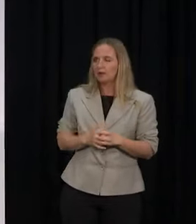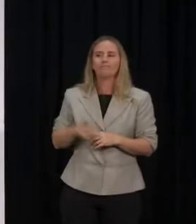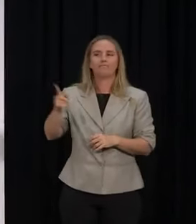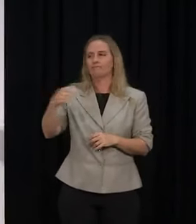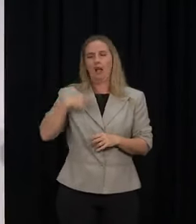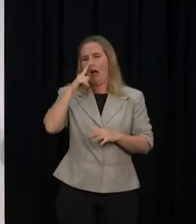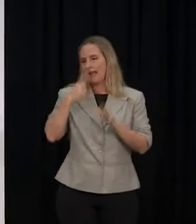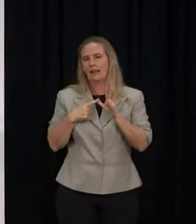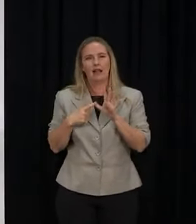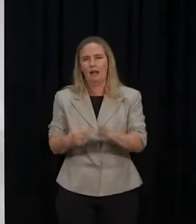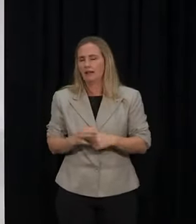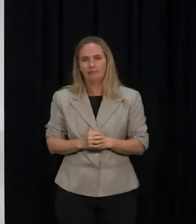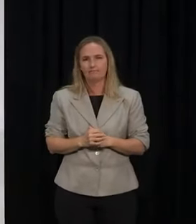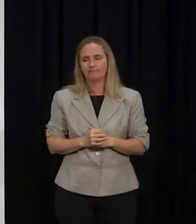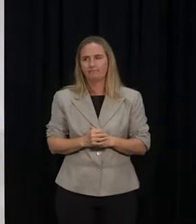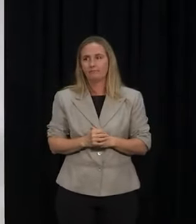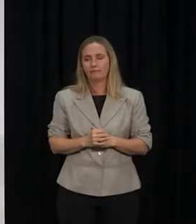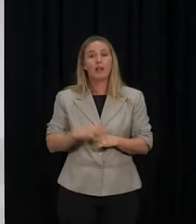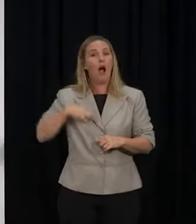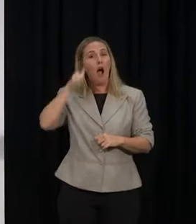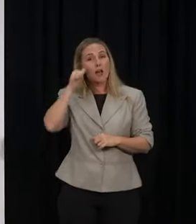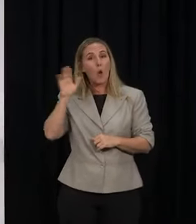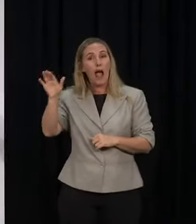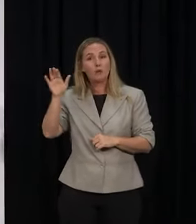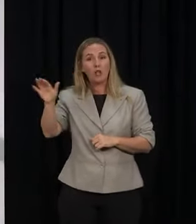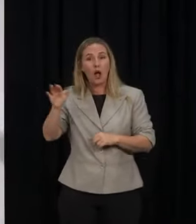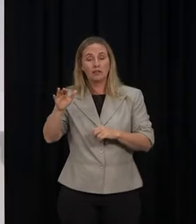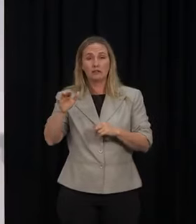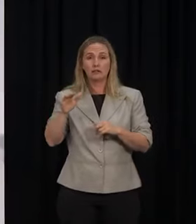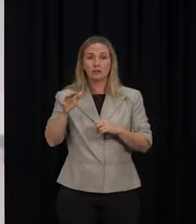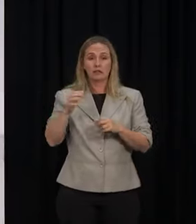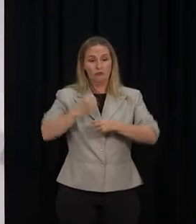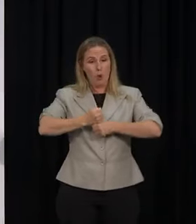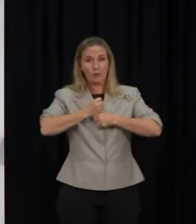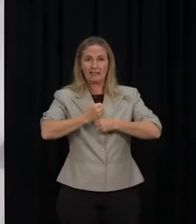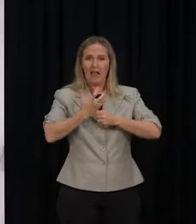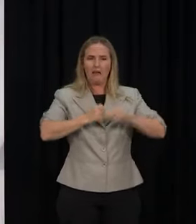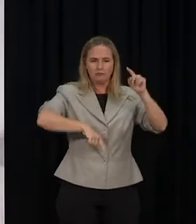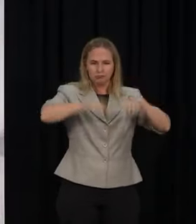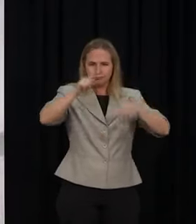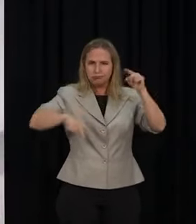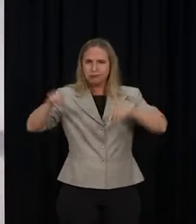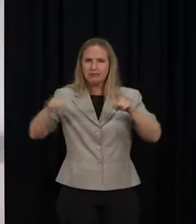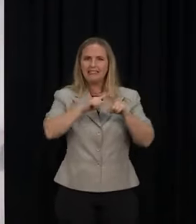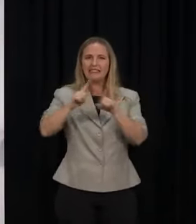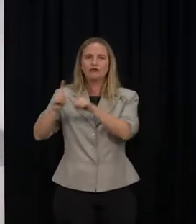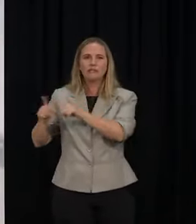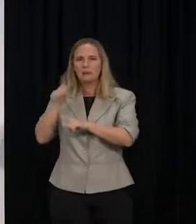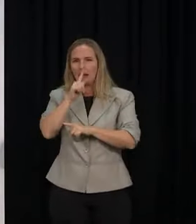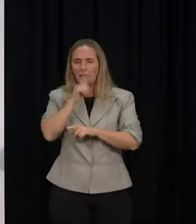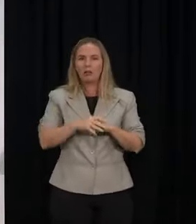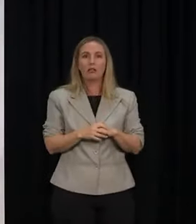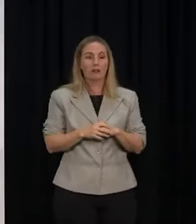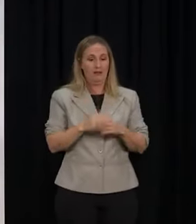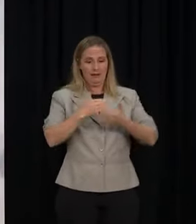over. What I do know is that there are a range of groups out there. That is being made clear by the letters that they have produced,